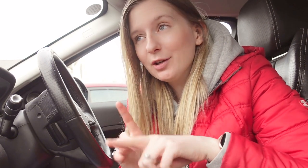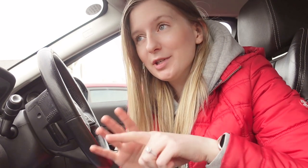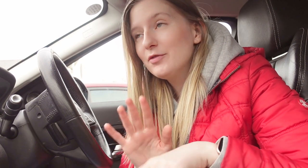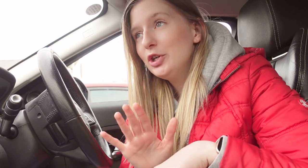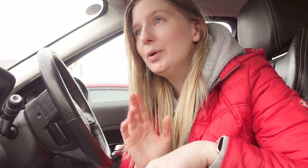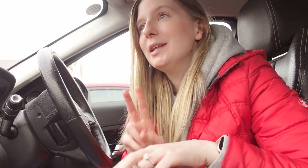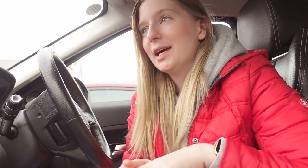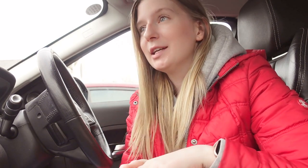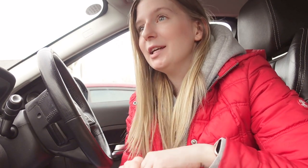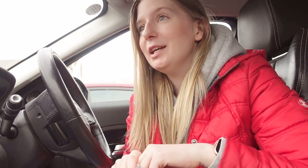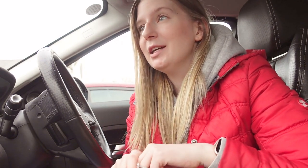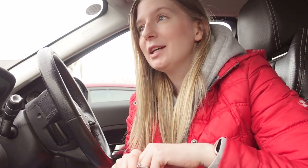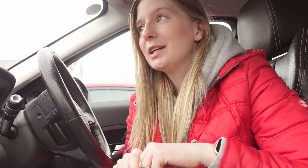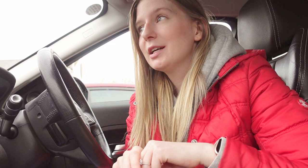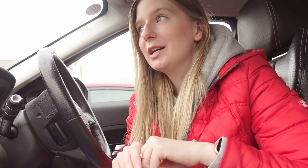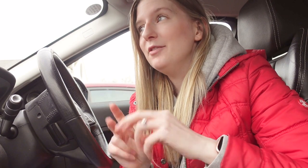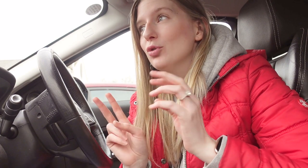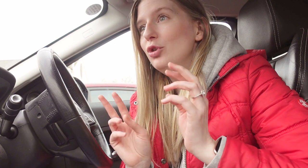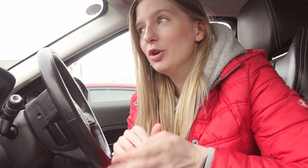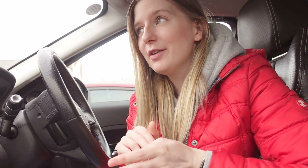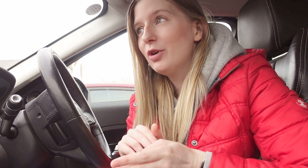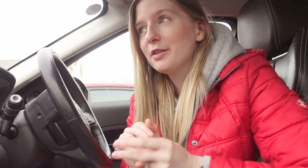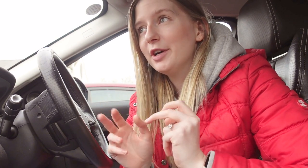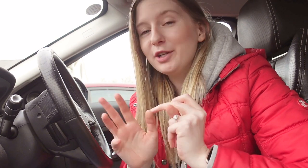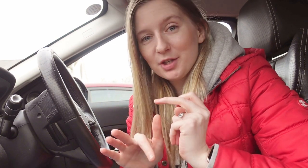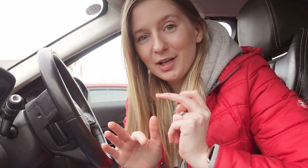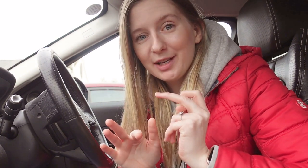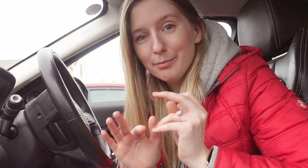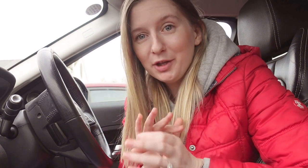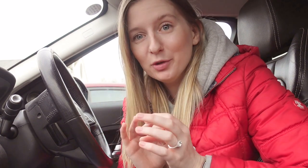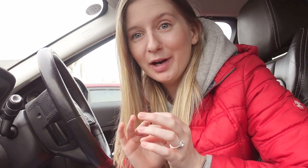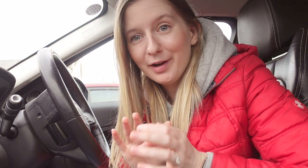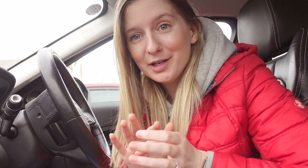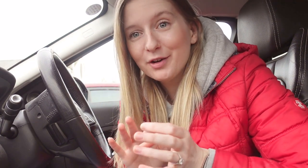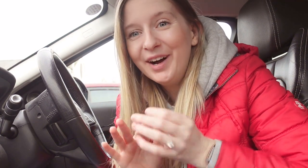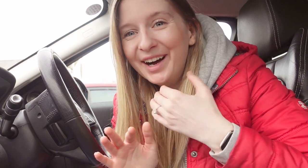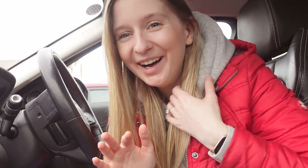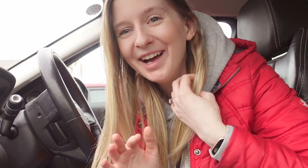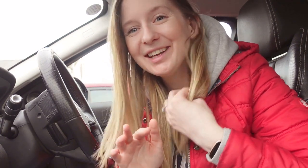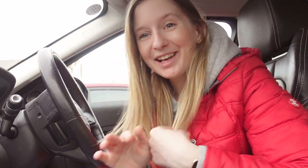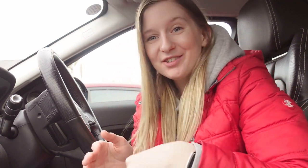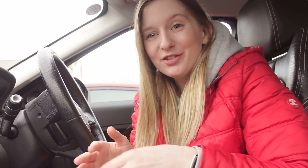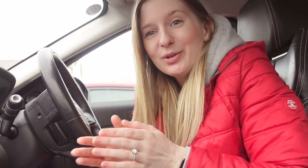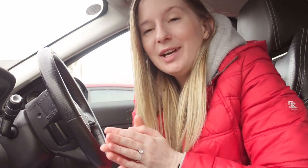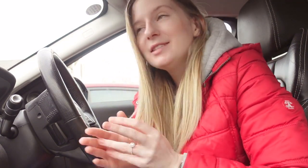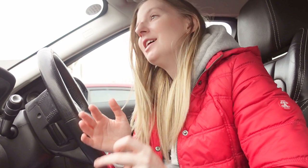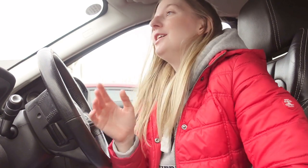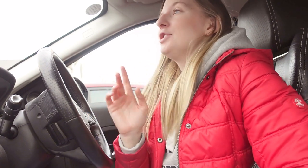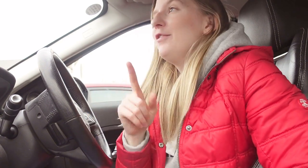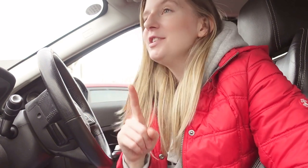or deaf too and secondly if you're not deaf or hard of hearing just to like make you aware of how terrible like how difficult it is so the first